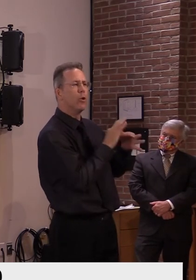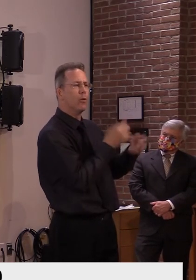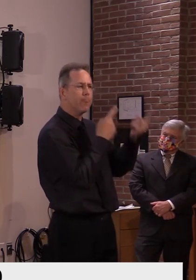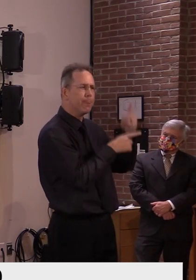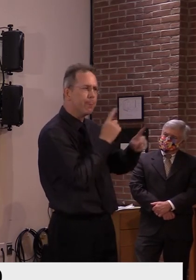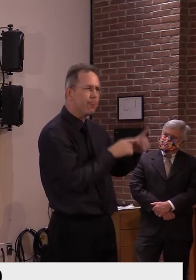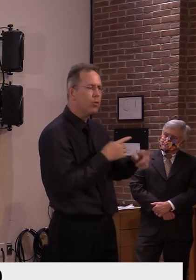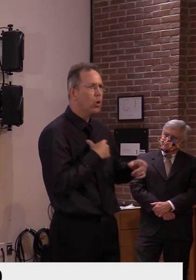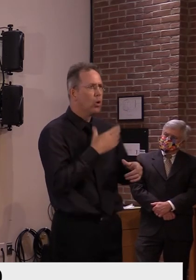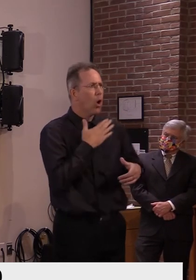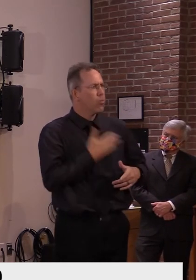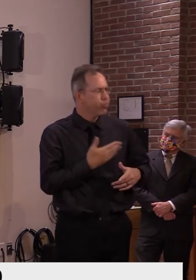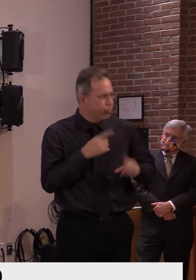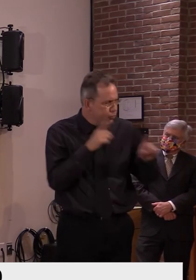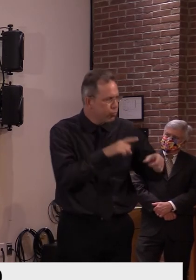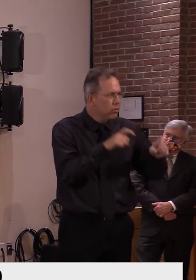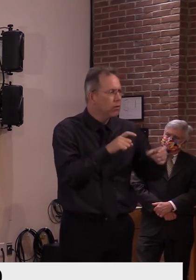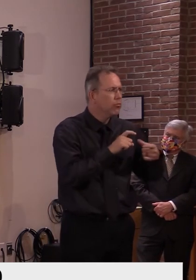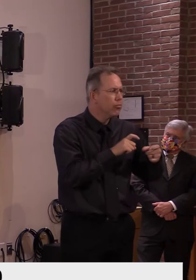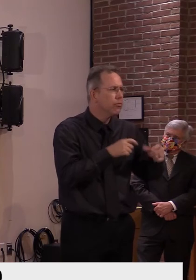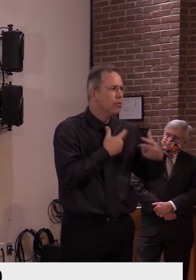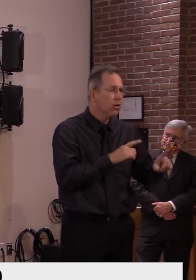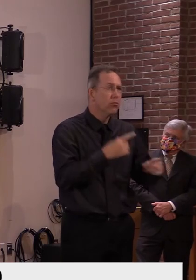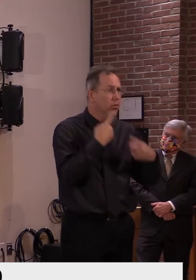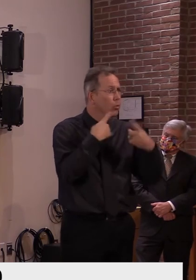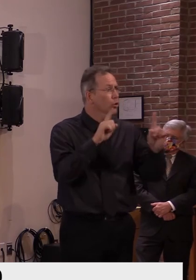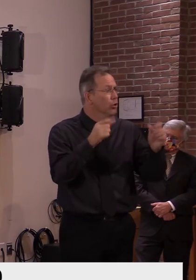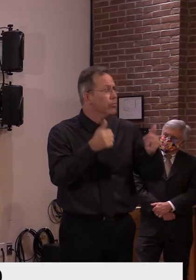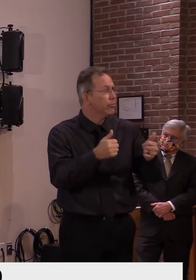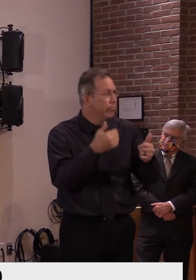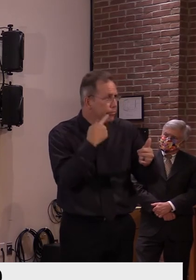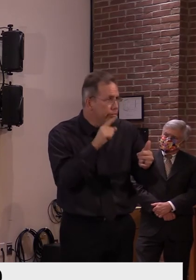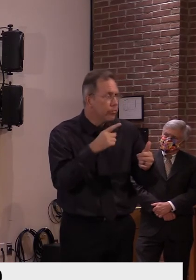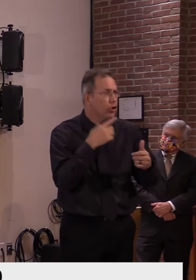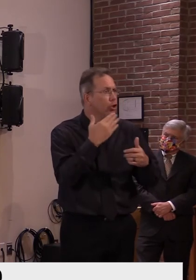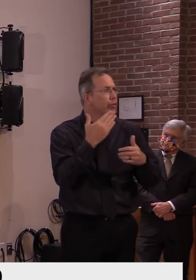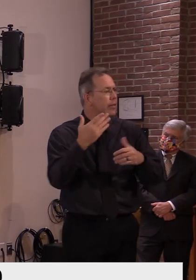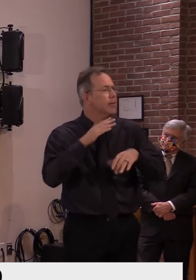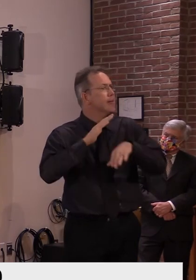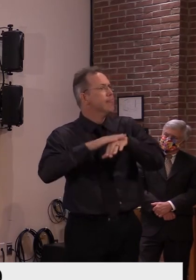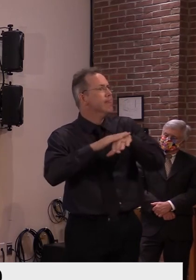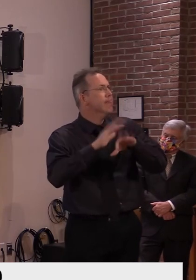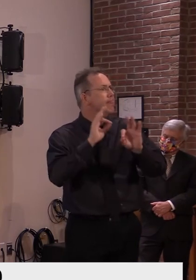So, uh, I think the systems have worked, uh, and I want to emphasize that.